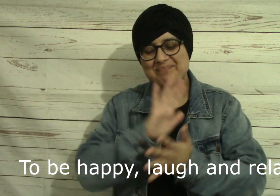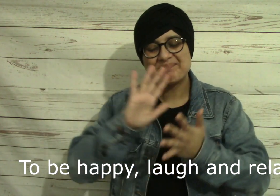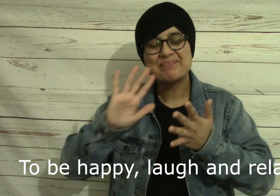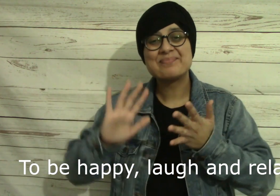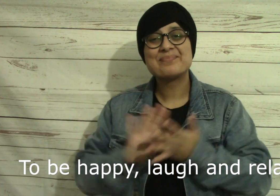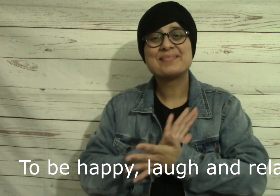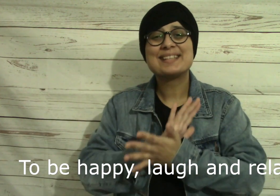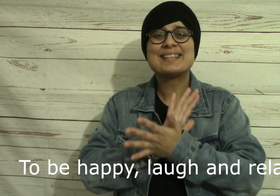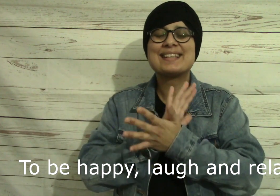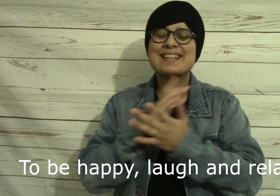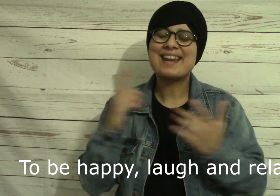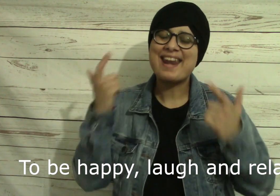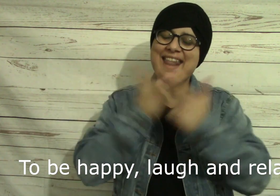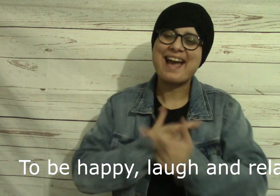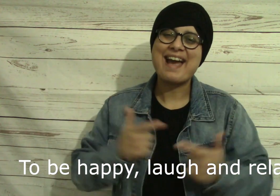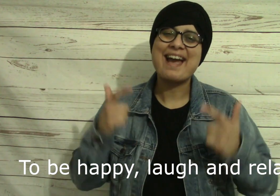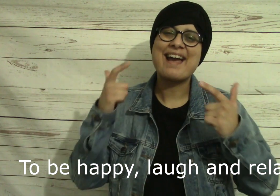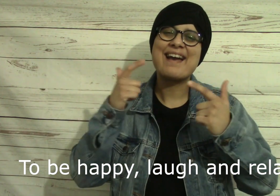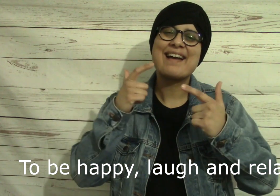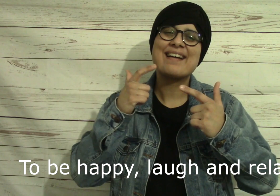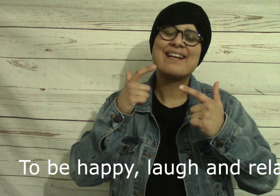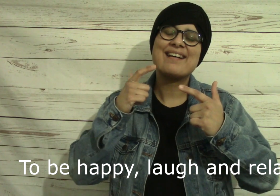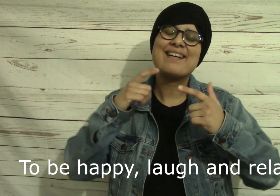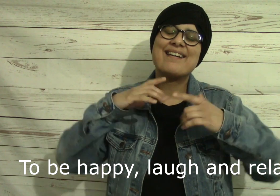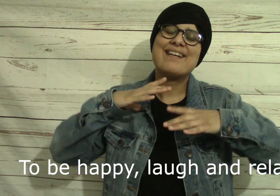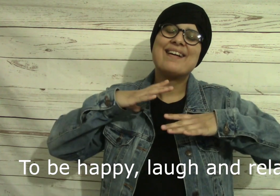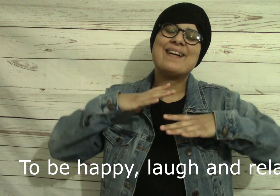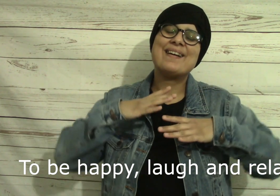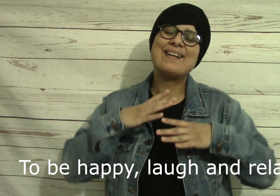To be happy, laugh and relax.